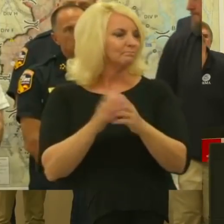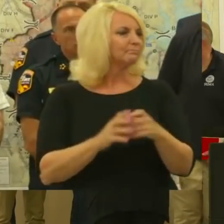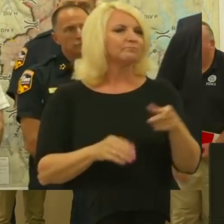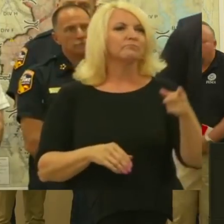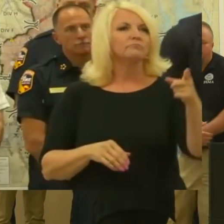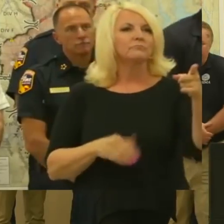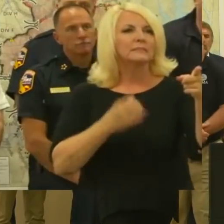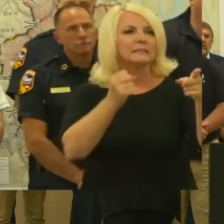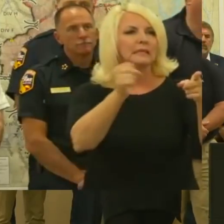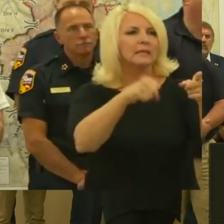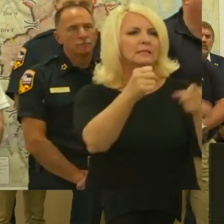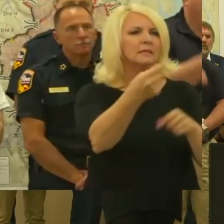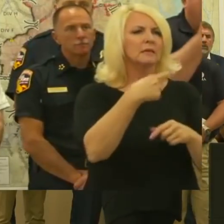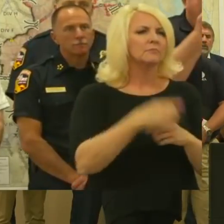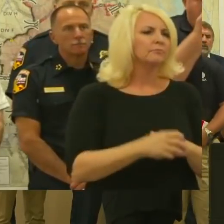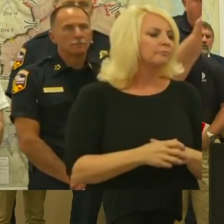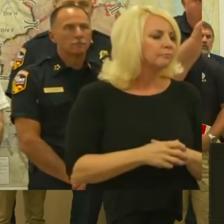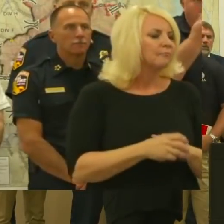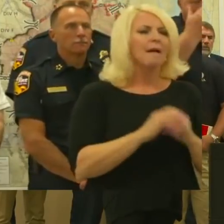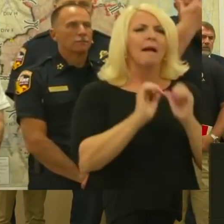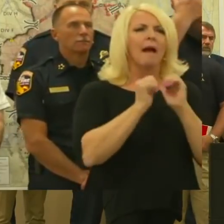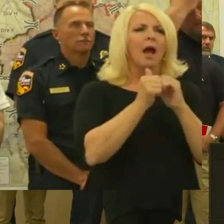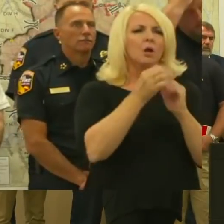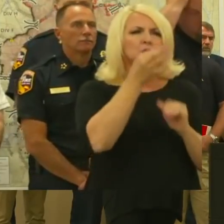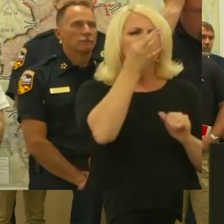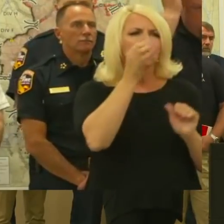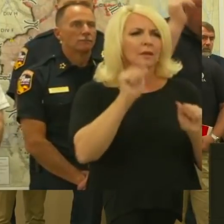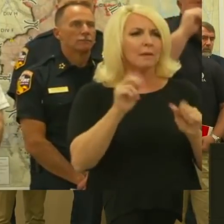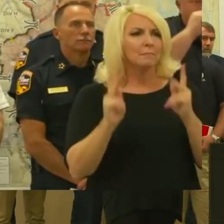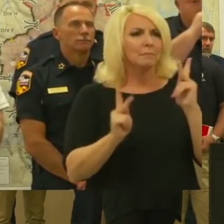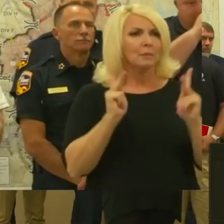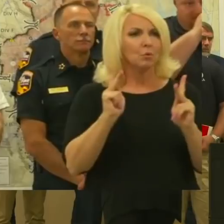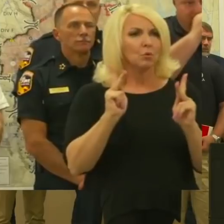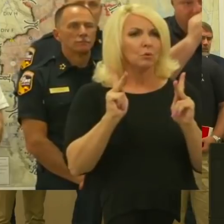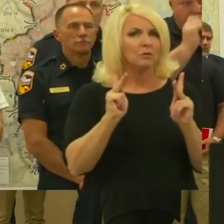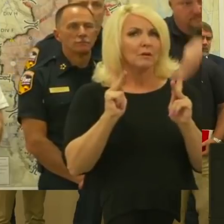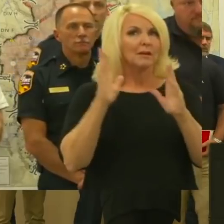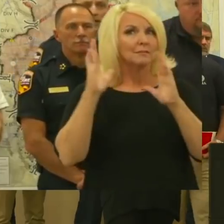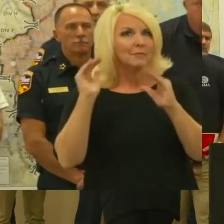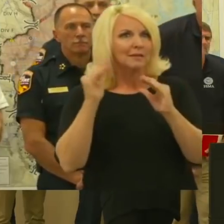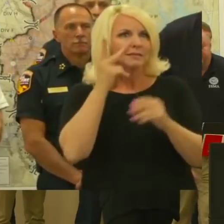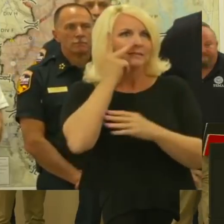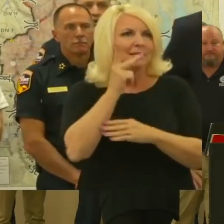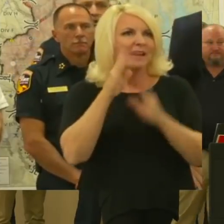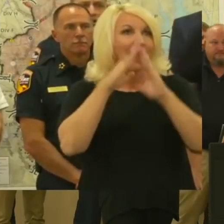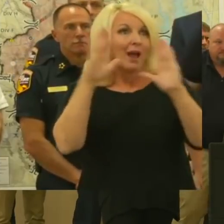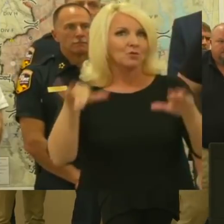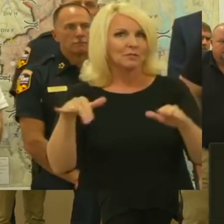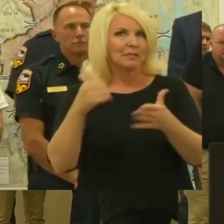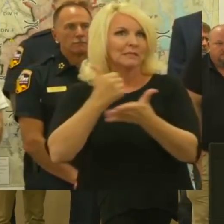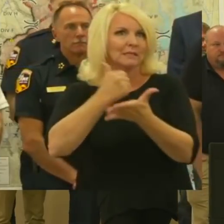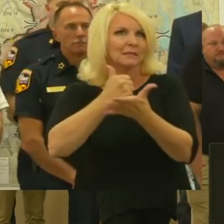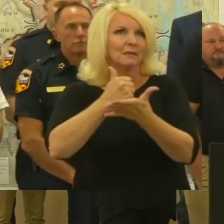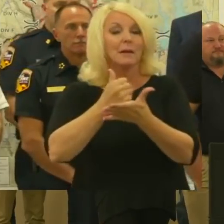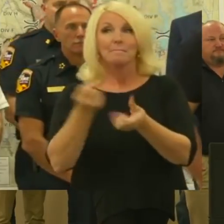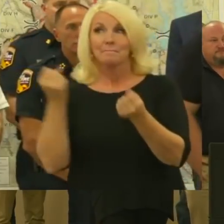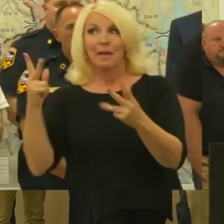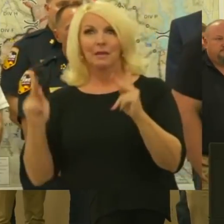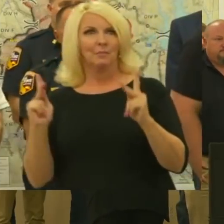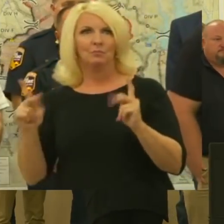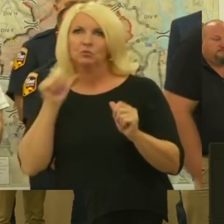Yes. How soon can people expect to see how they're just going to make a lot of these things to accelerate?